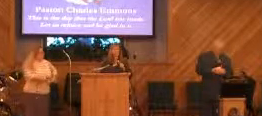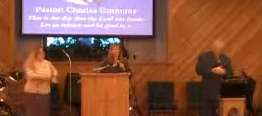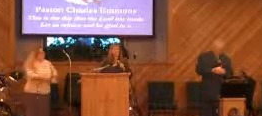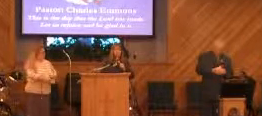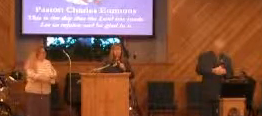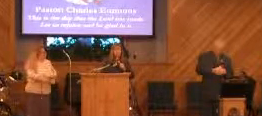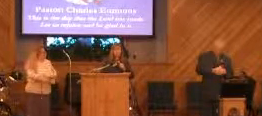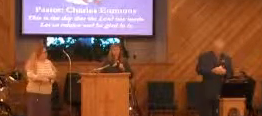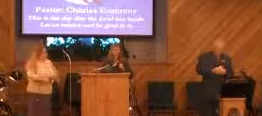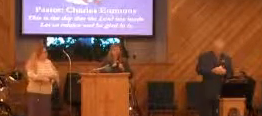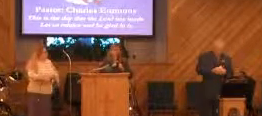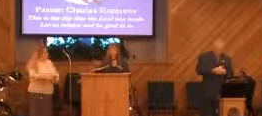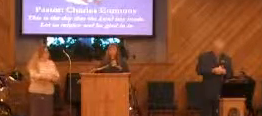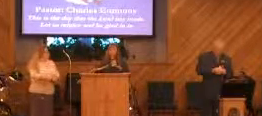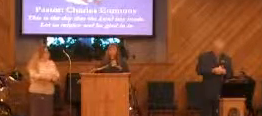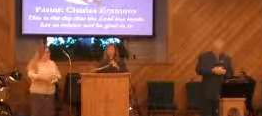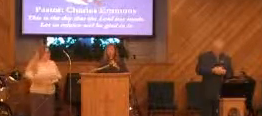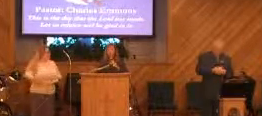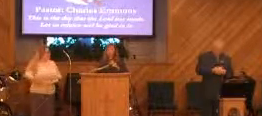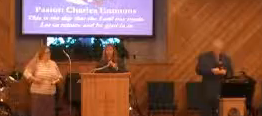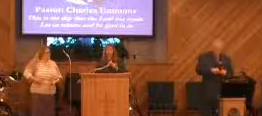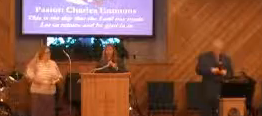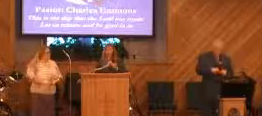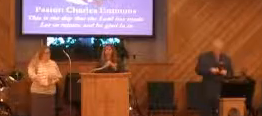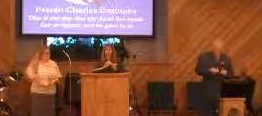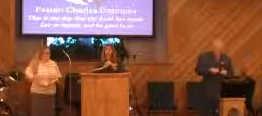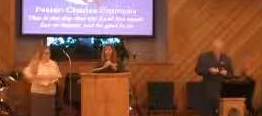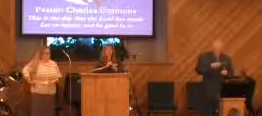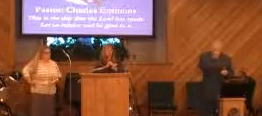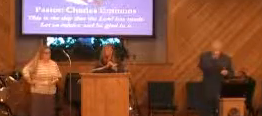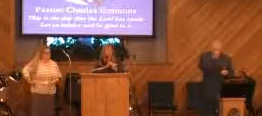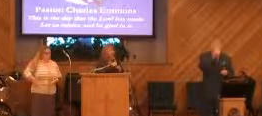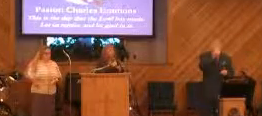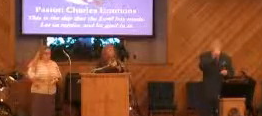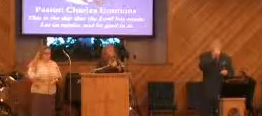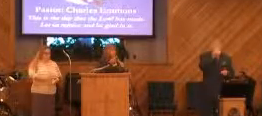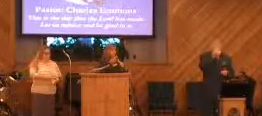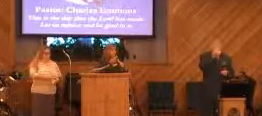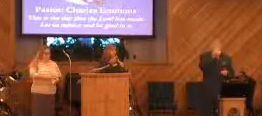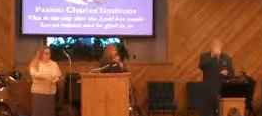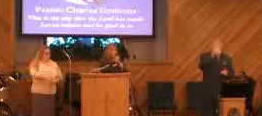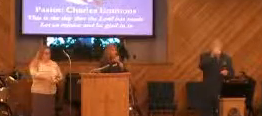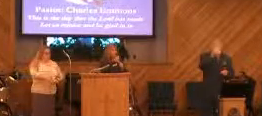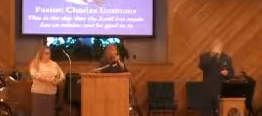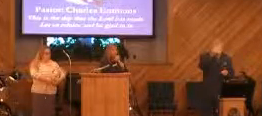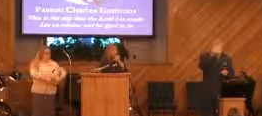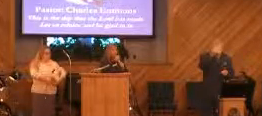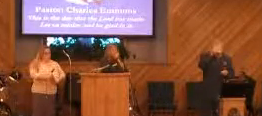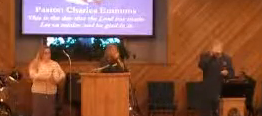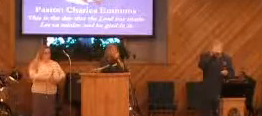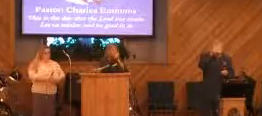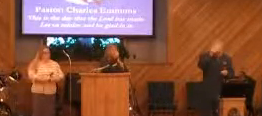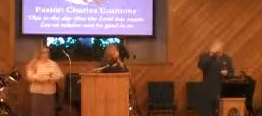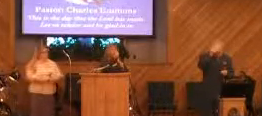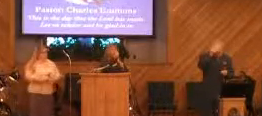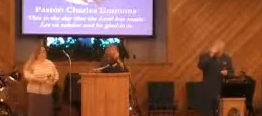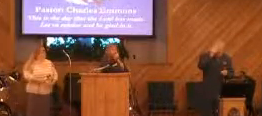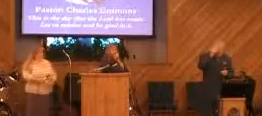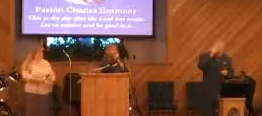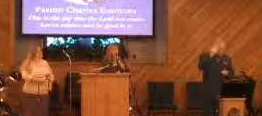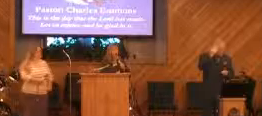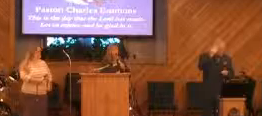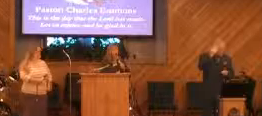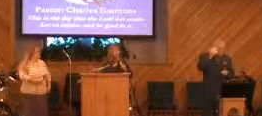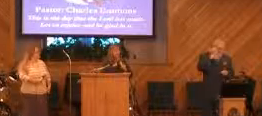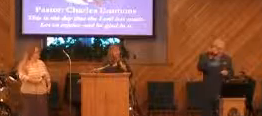was, there were so many, but she was telling me about a dream that she had where he was hanging on to a pole, and he was standing up, and then